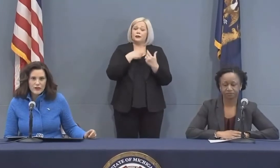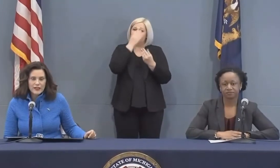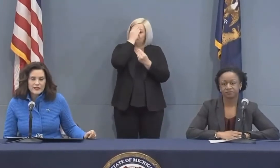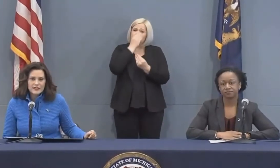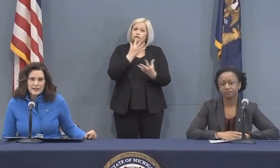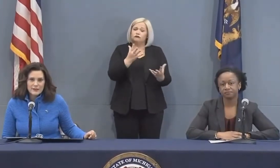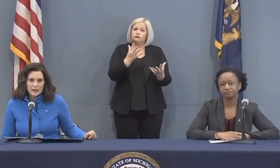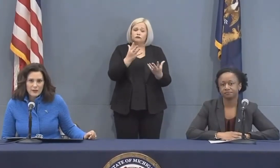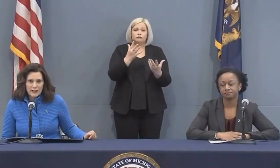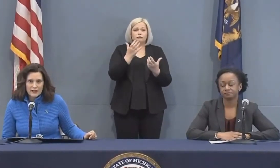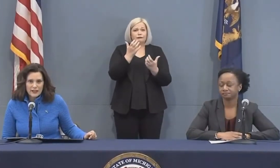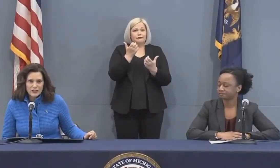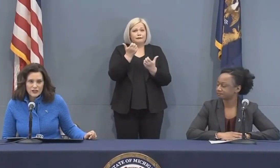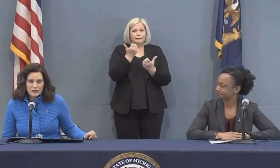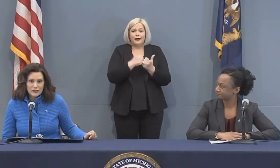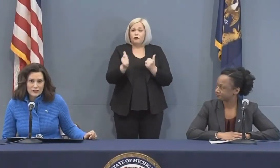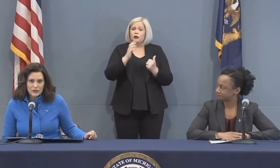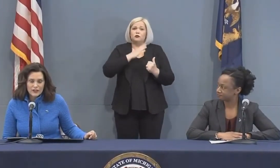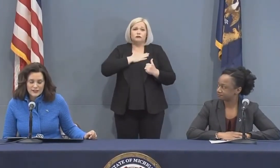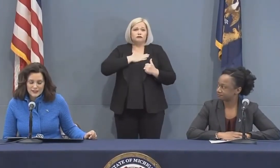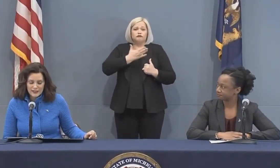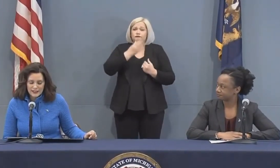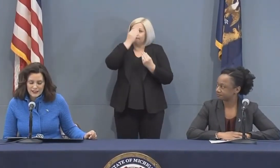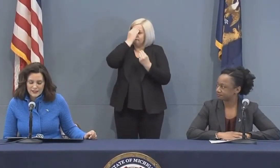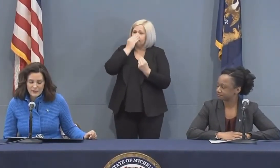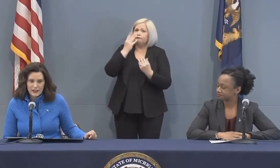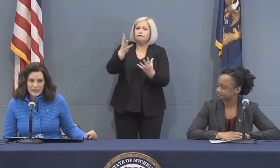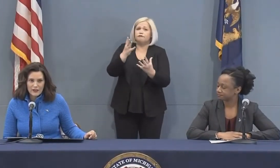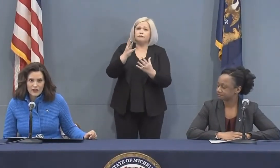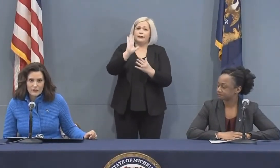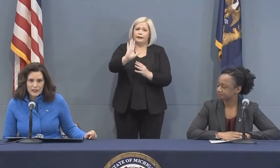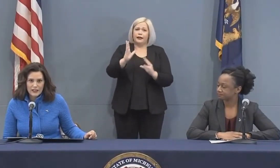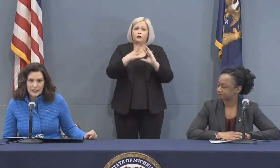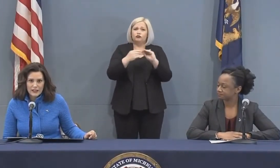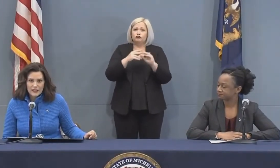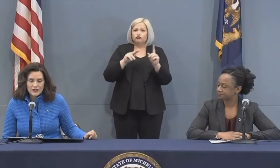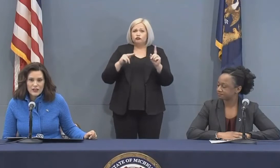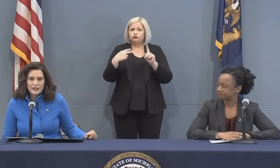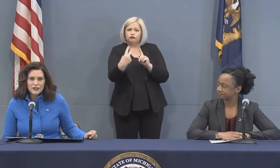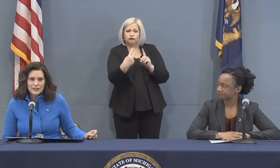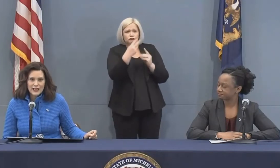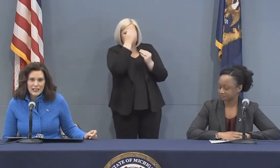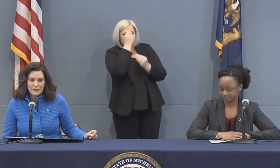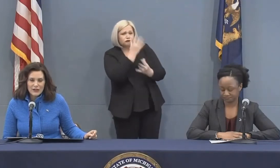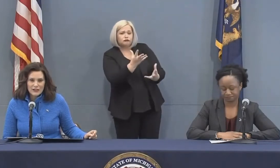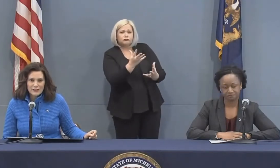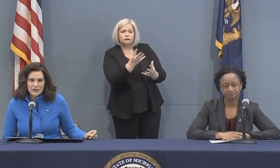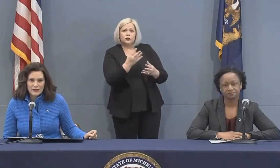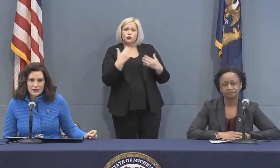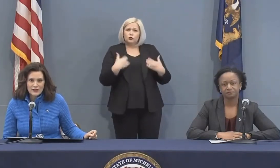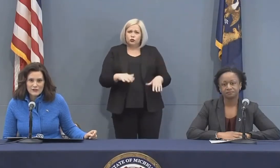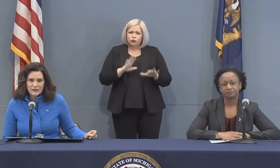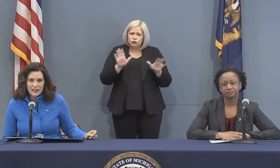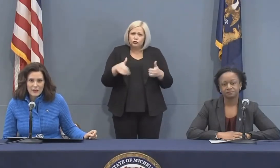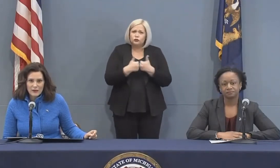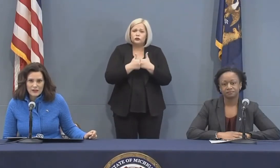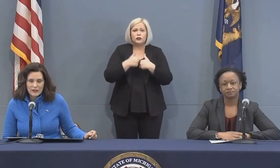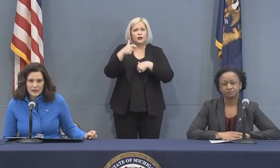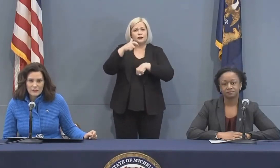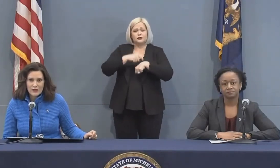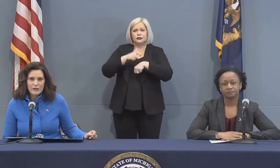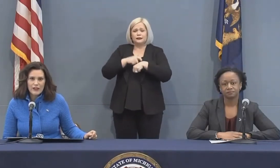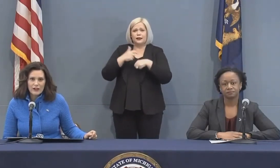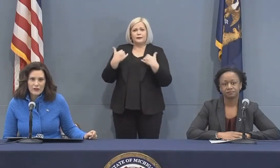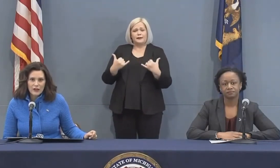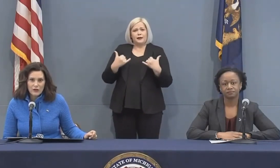everyone who has stepped up and shared their stories. It's been an incredibly challenging time, but also there are some phenomenal